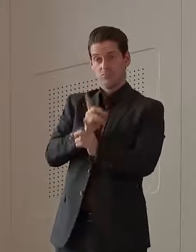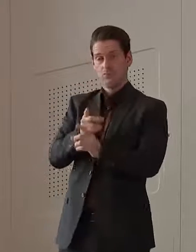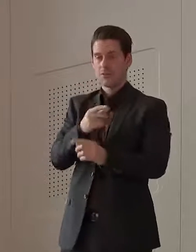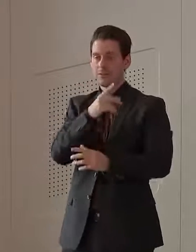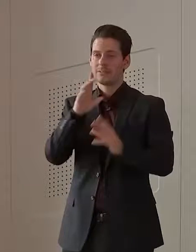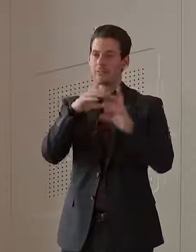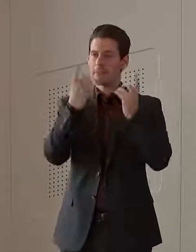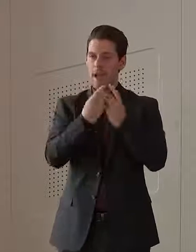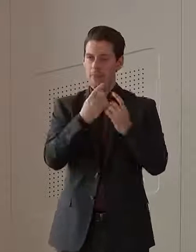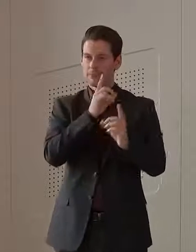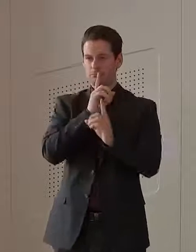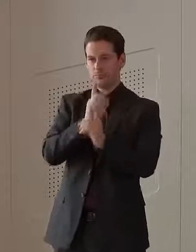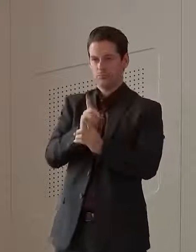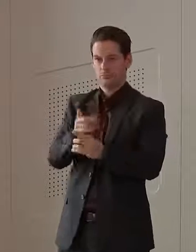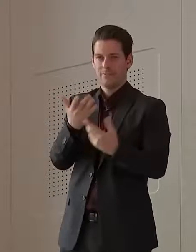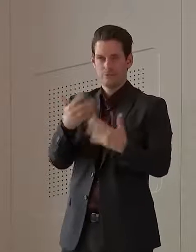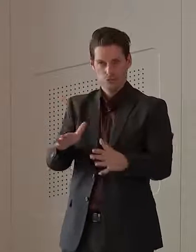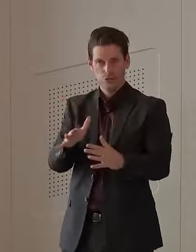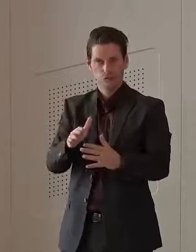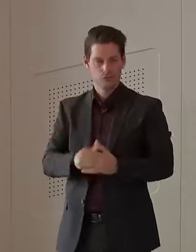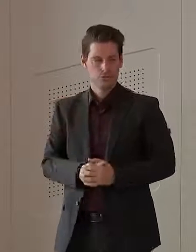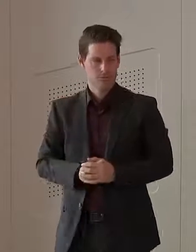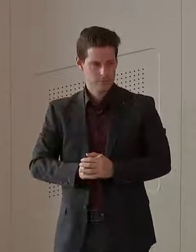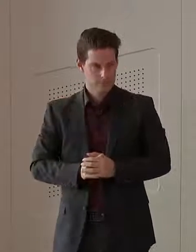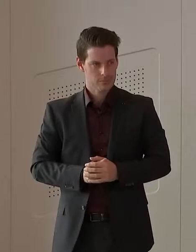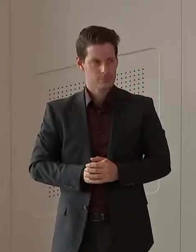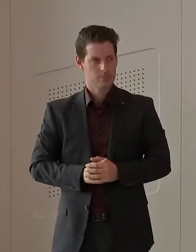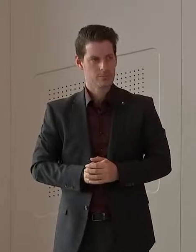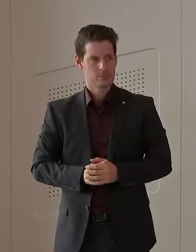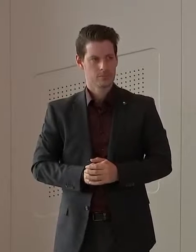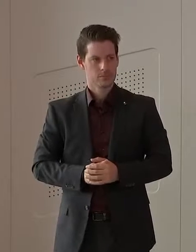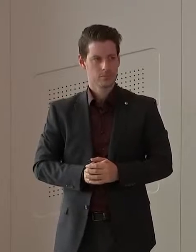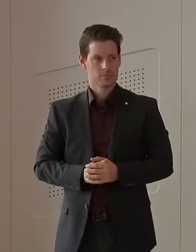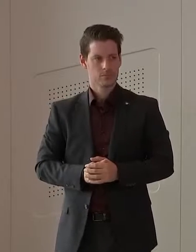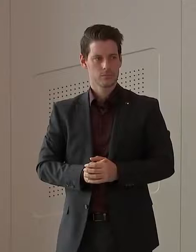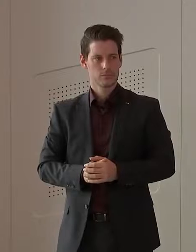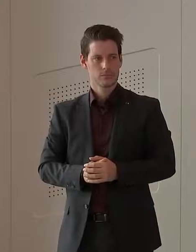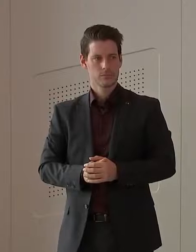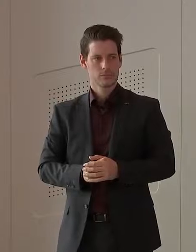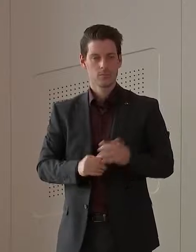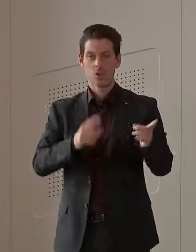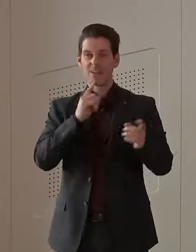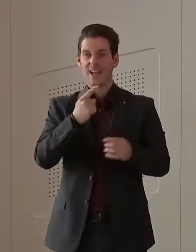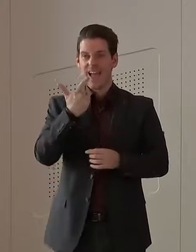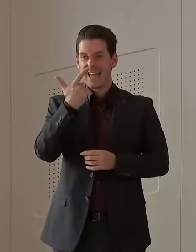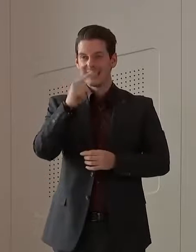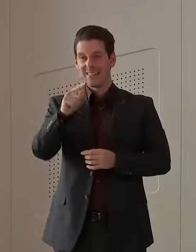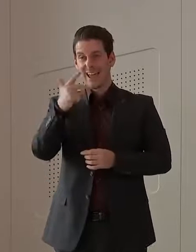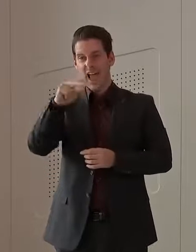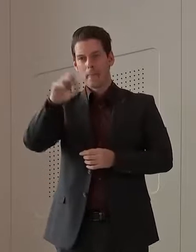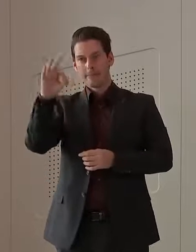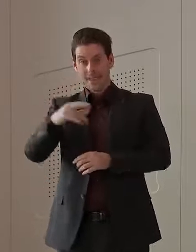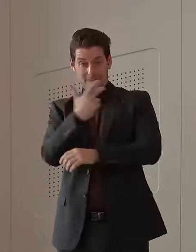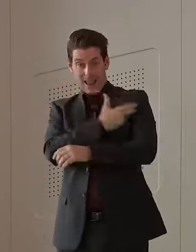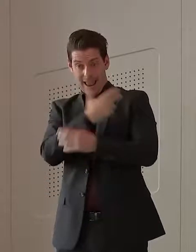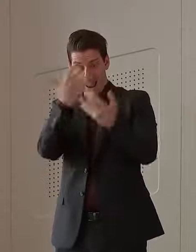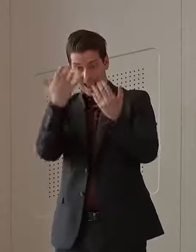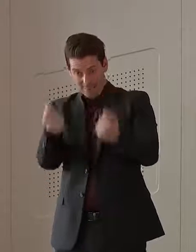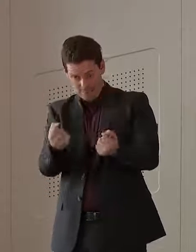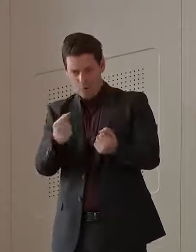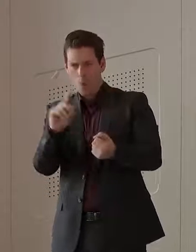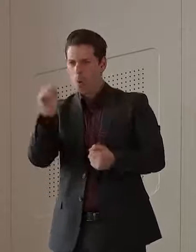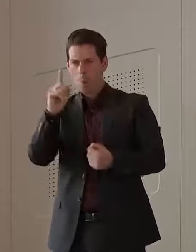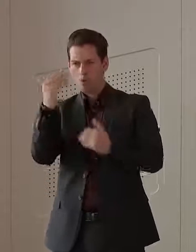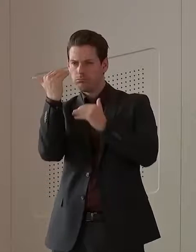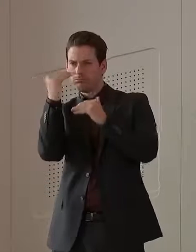the department, yeah. Can you say what planning is underway for the relaxation of restrictions for lockdowns at 70 and 80%, or is that on hold pending the new Doherty model?